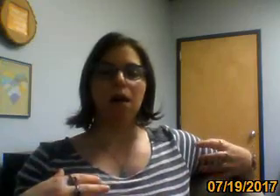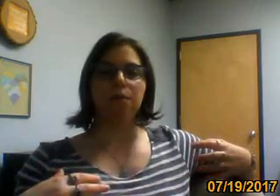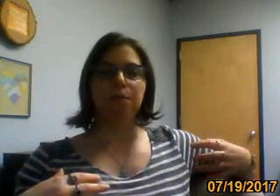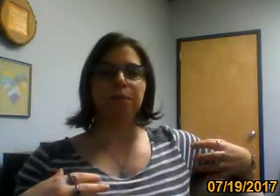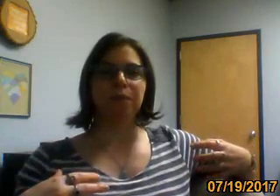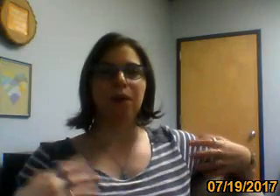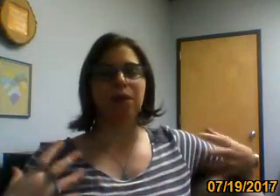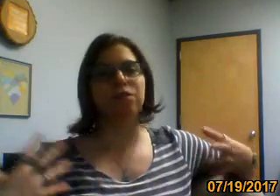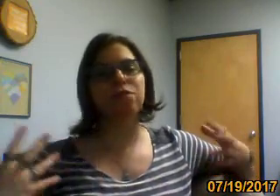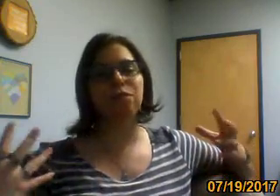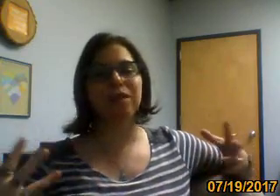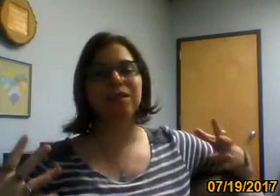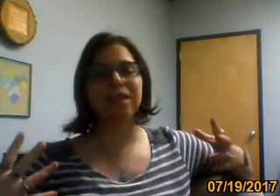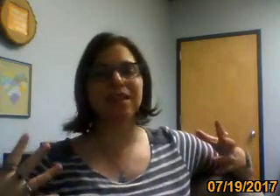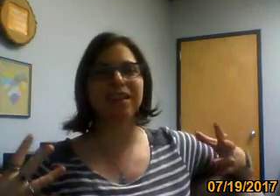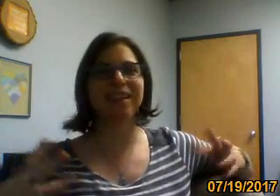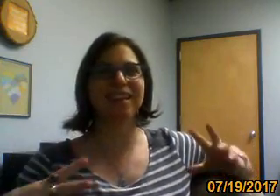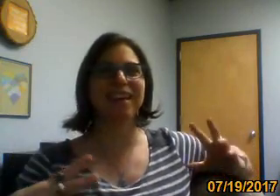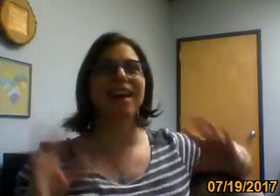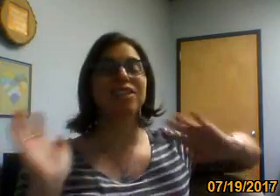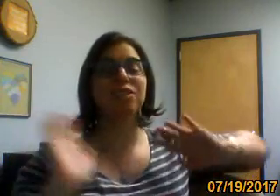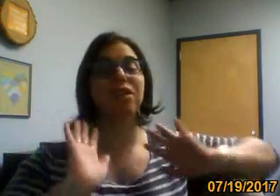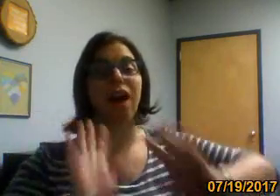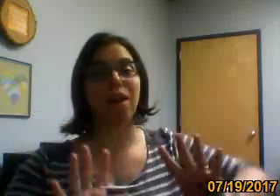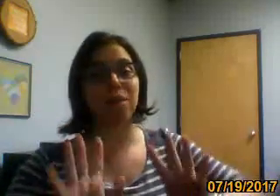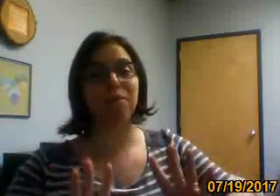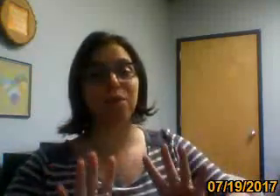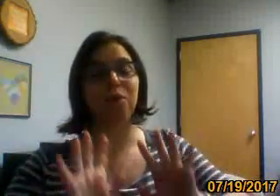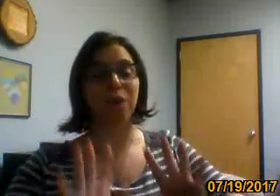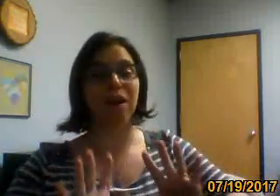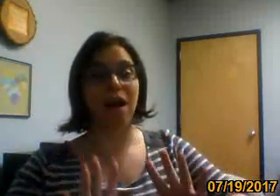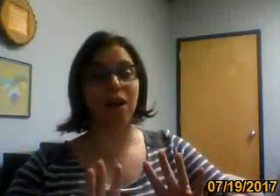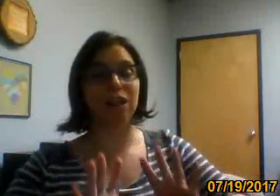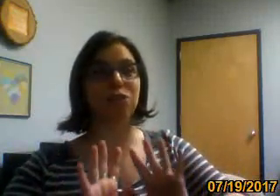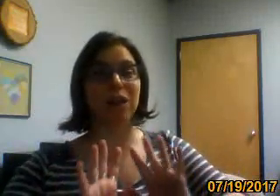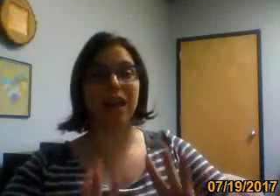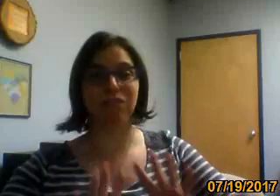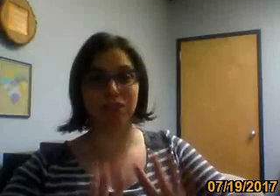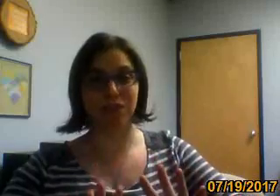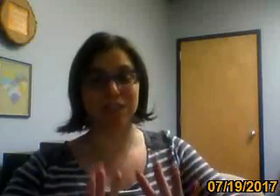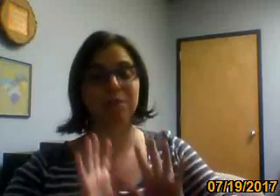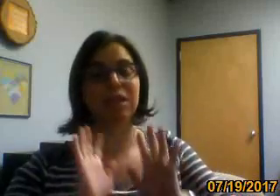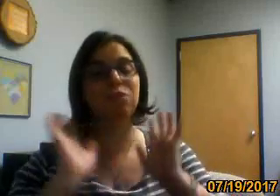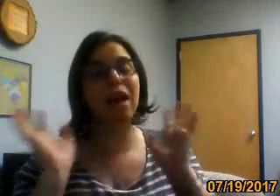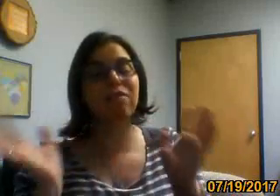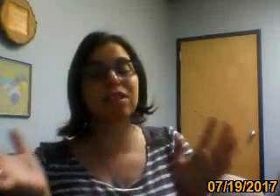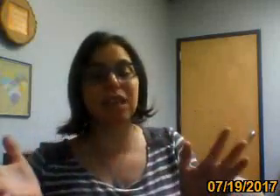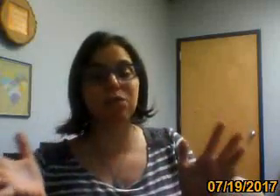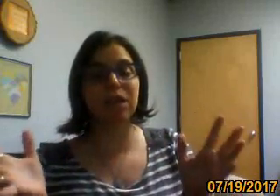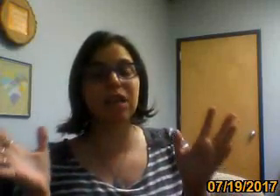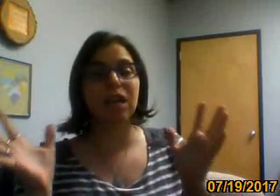Um, okay. So the reason, so a lot of people who are not artists would never do this because we have a sacred